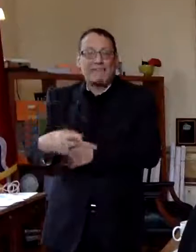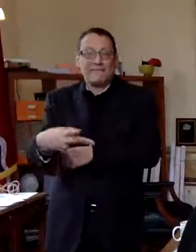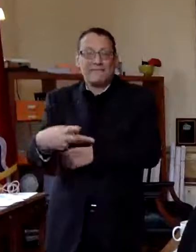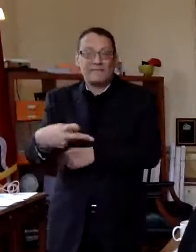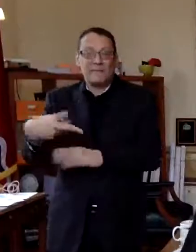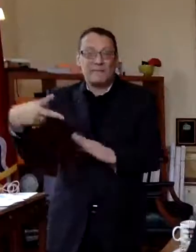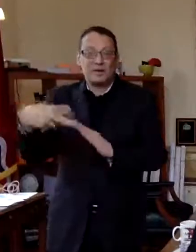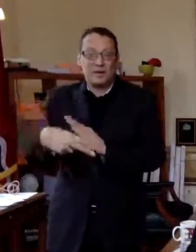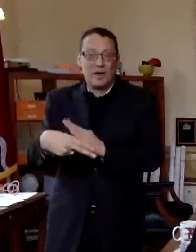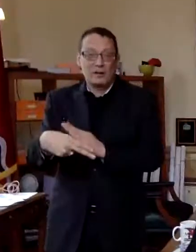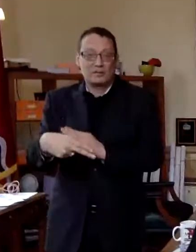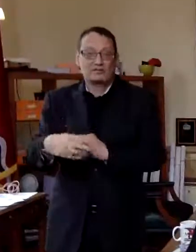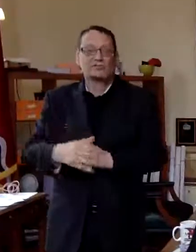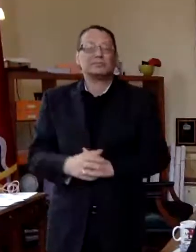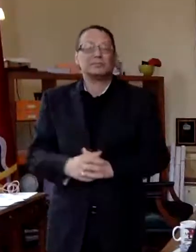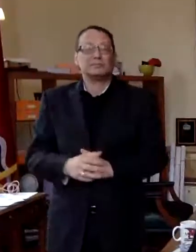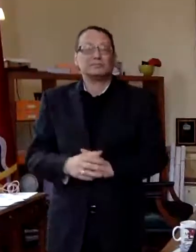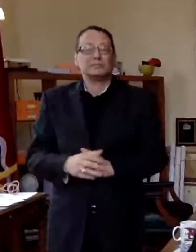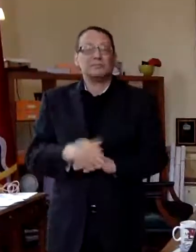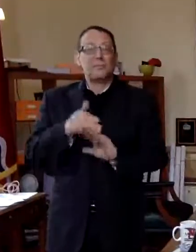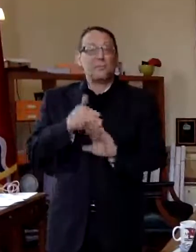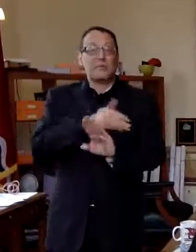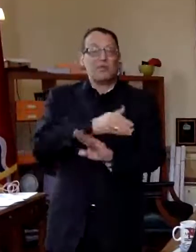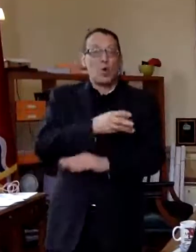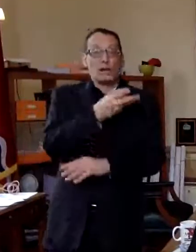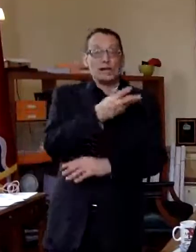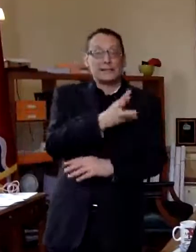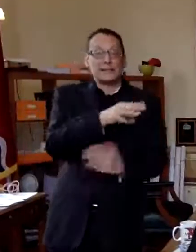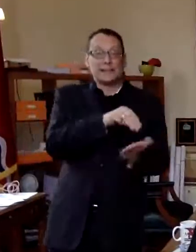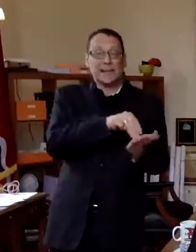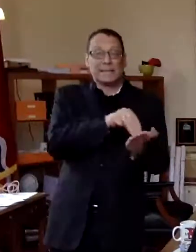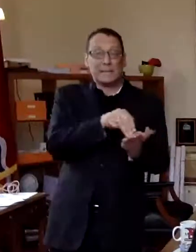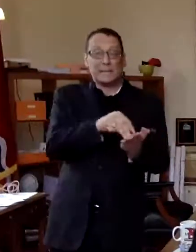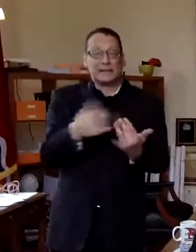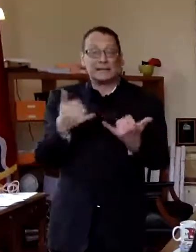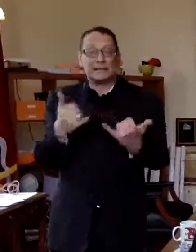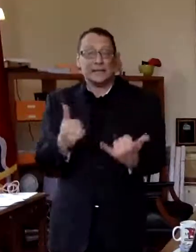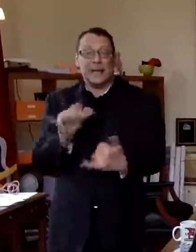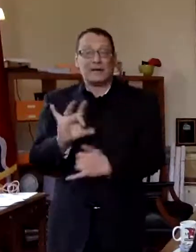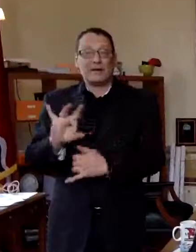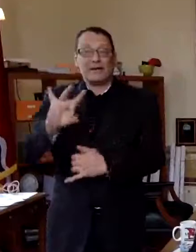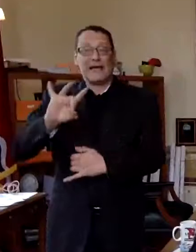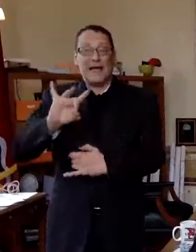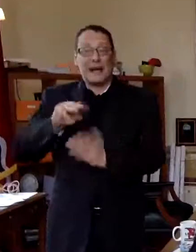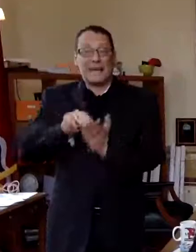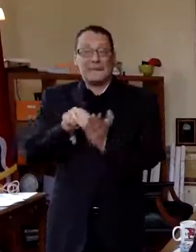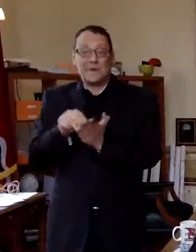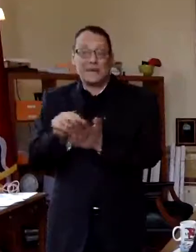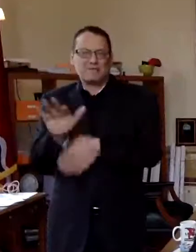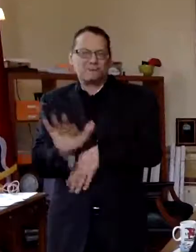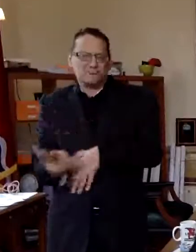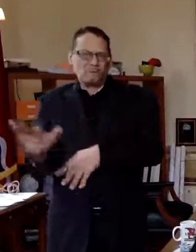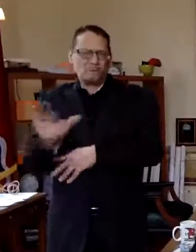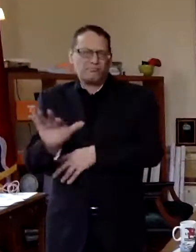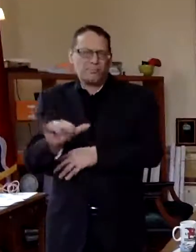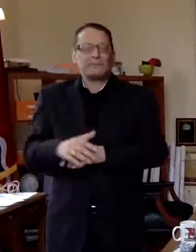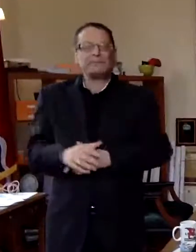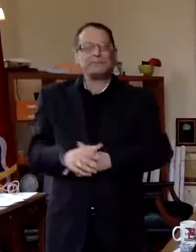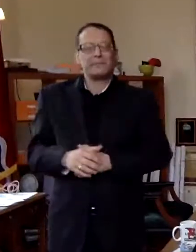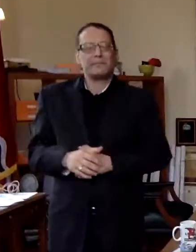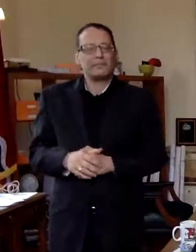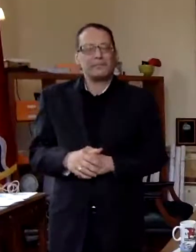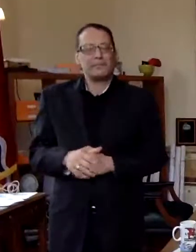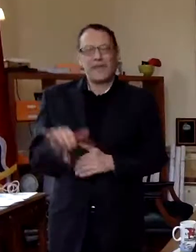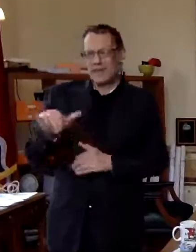there and so that has gone from 16 million to 8 million this is round numbers and uh we only have about